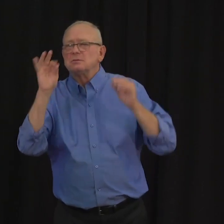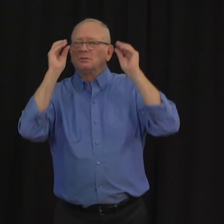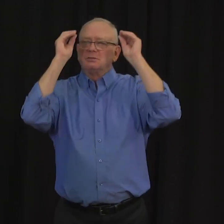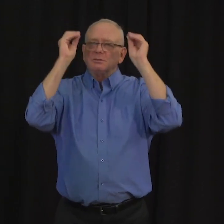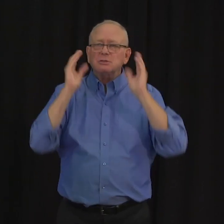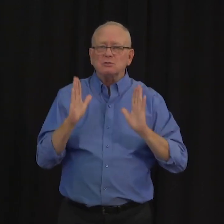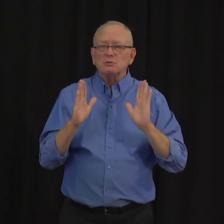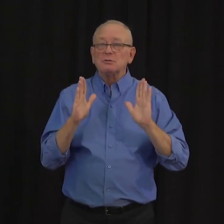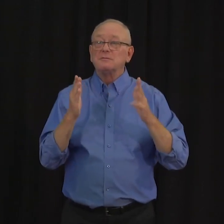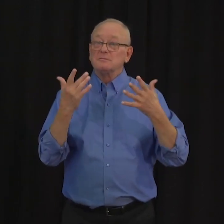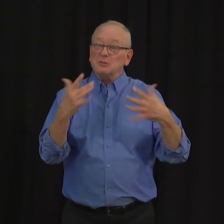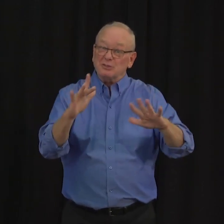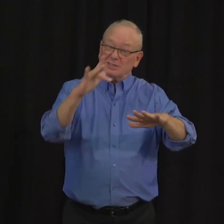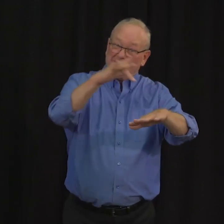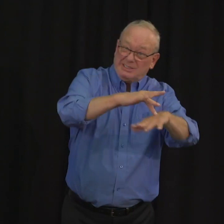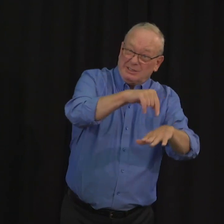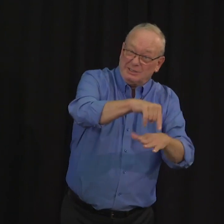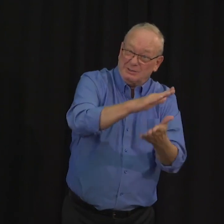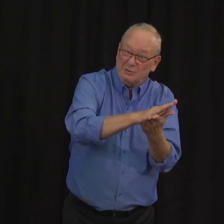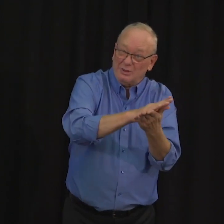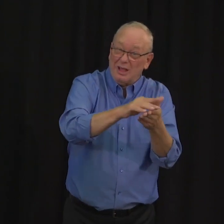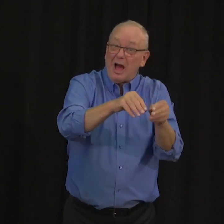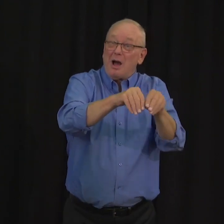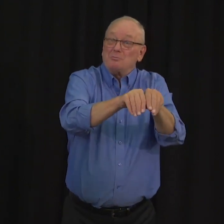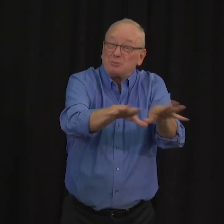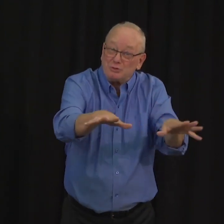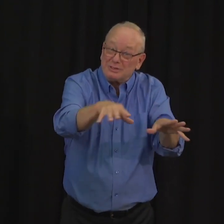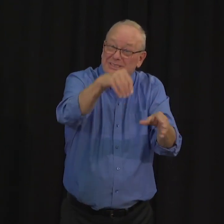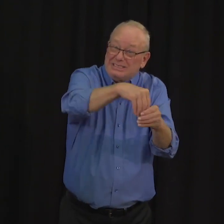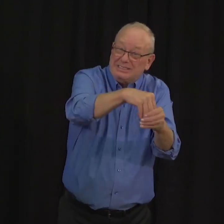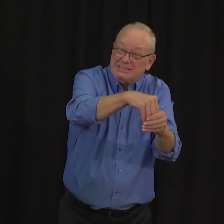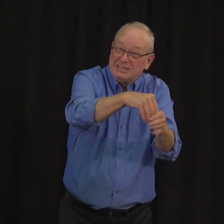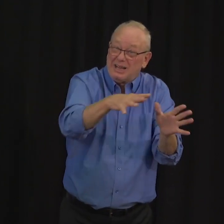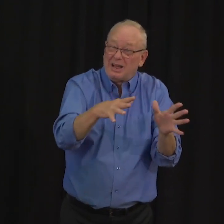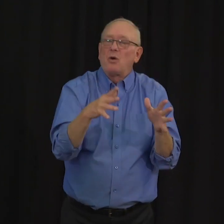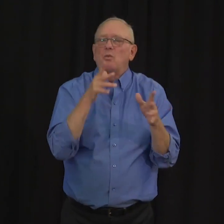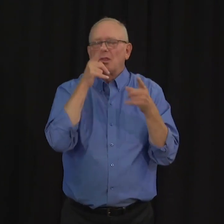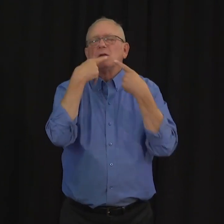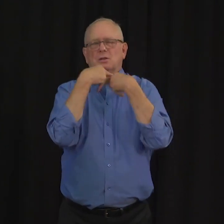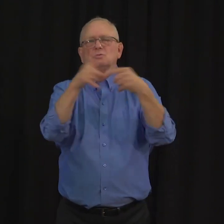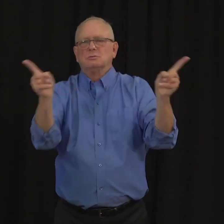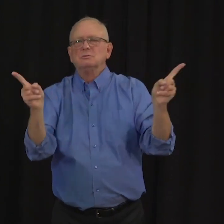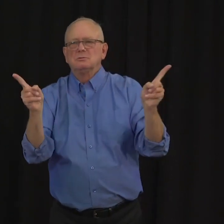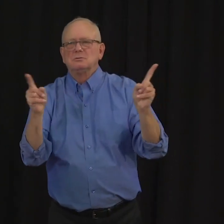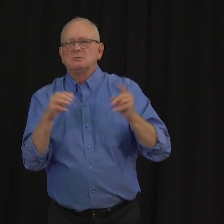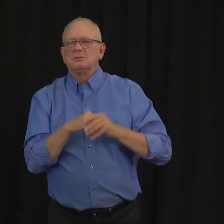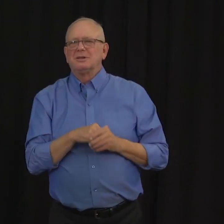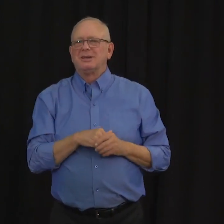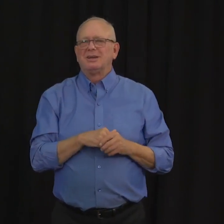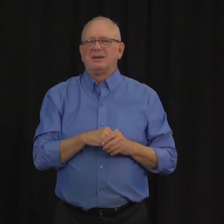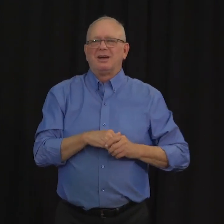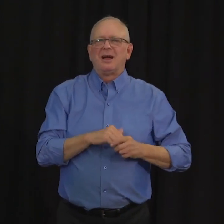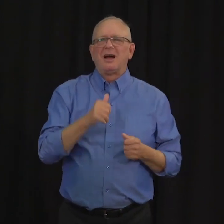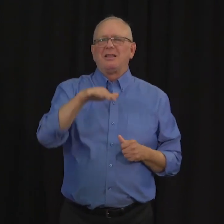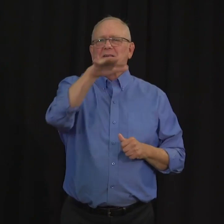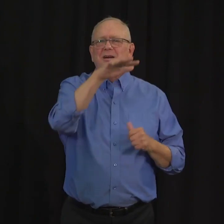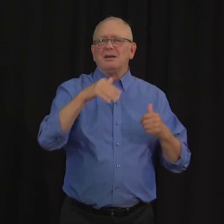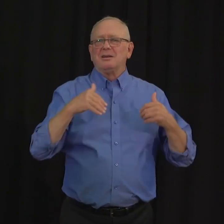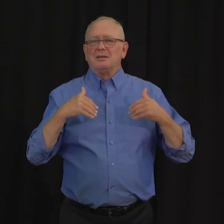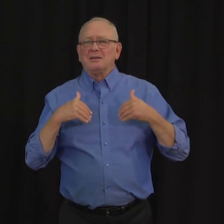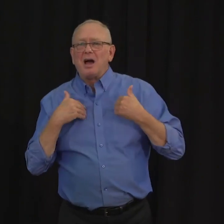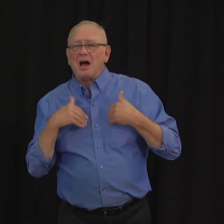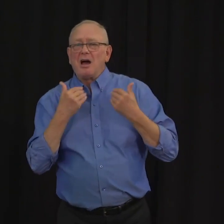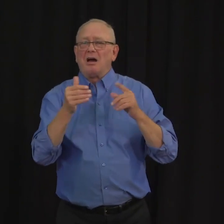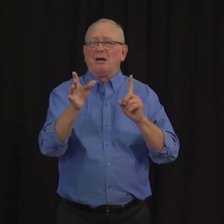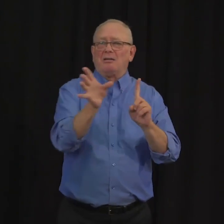where transmission has happened on that site. Other numbers are not relevant to school transmission risk and simply